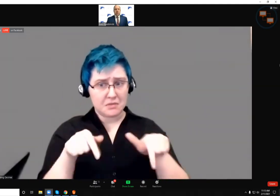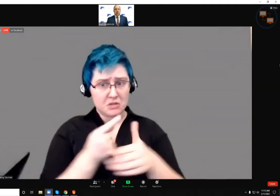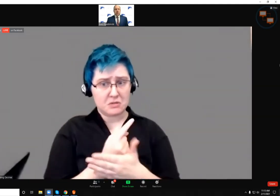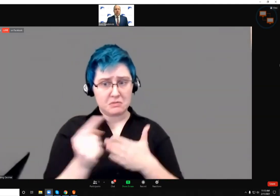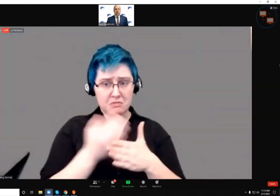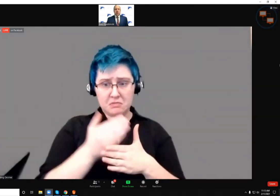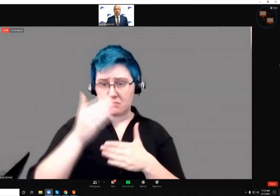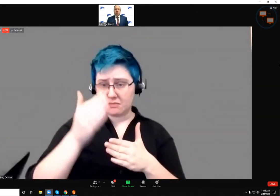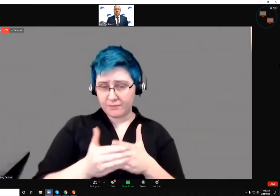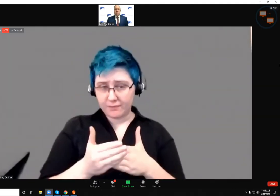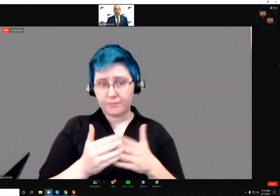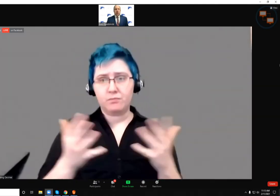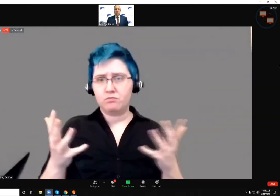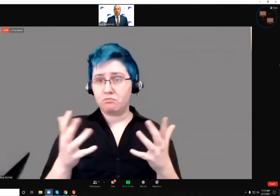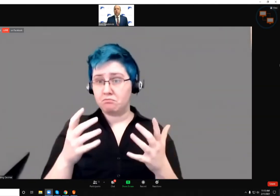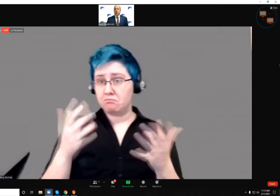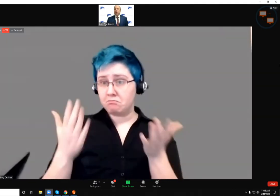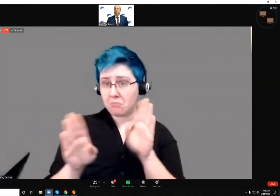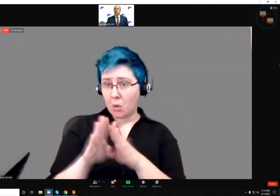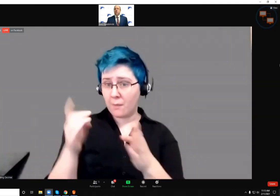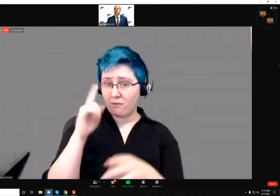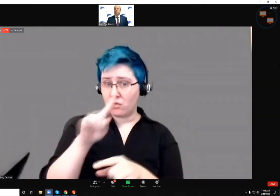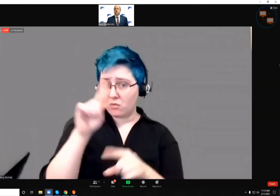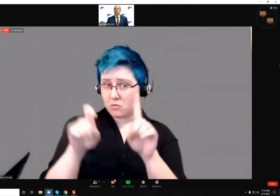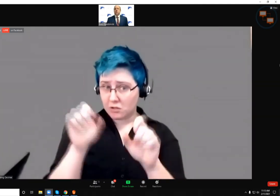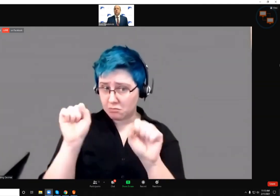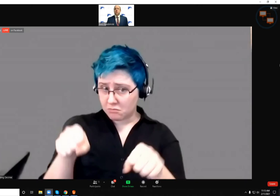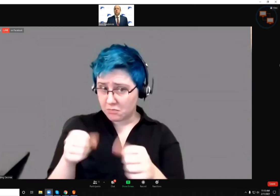concluded. Can we go ahead and open up for questions?